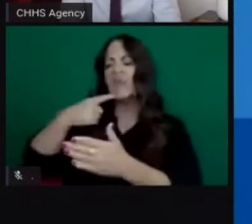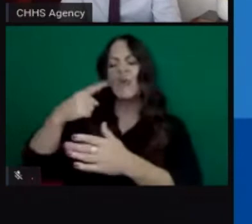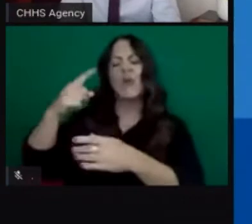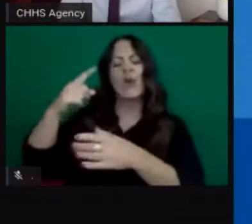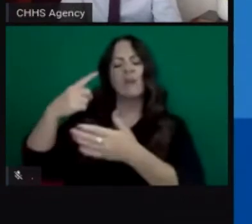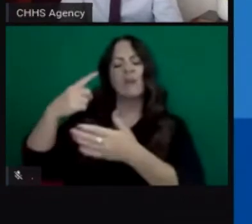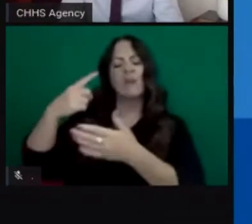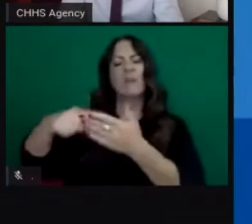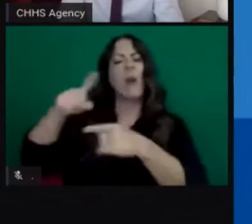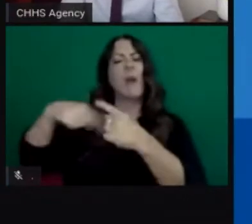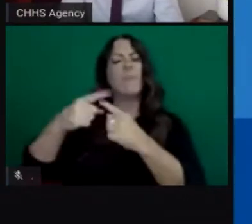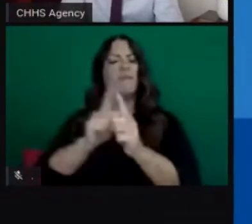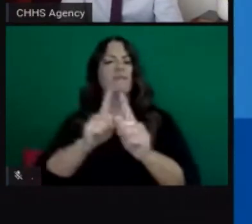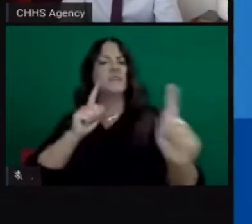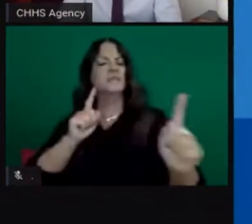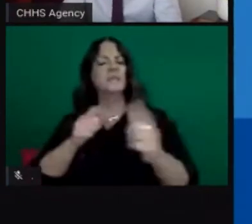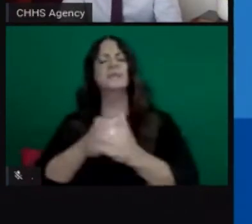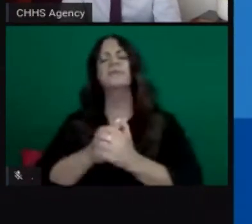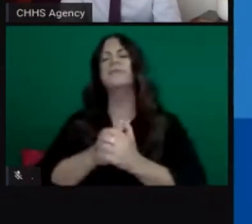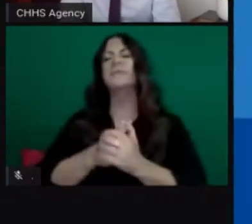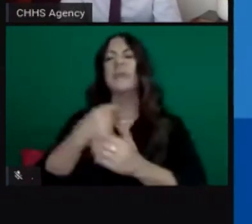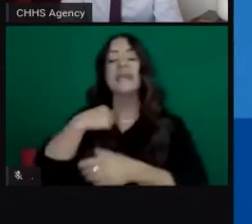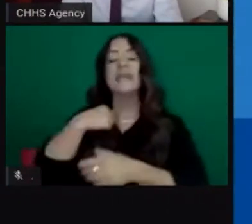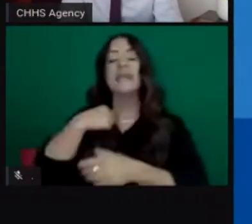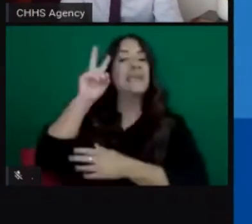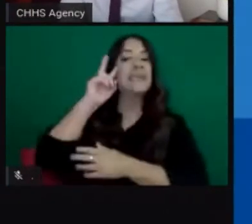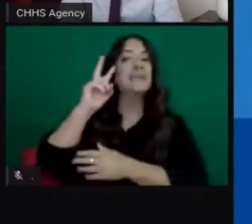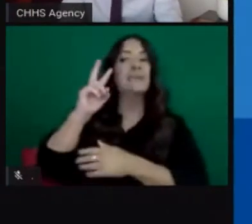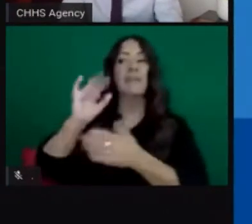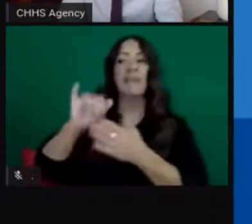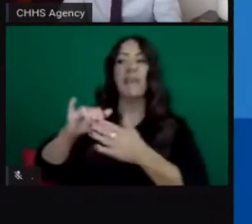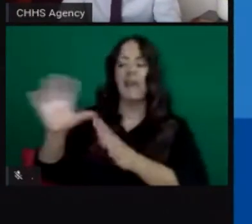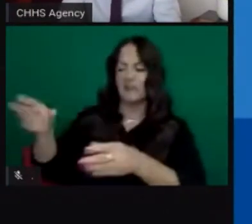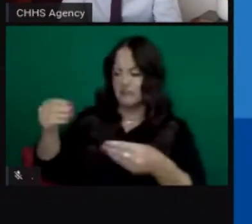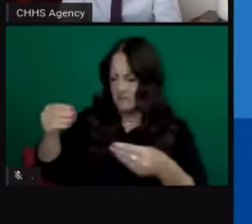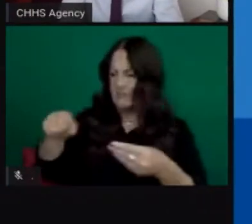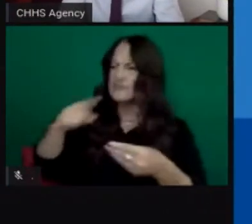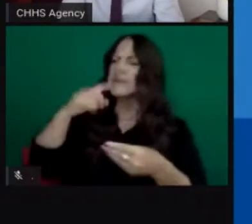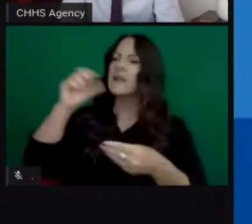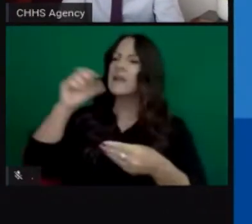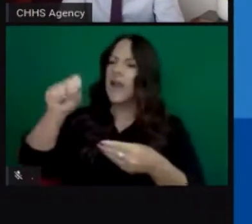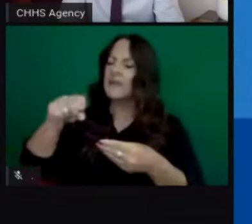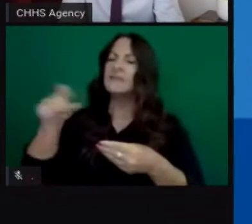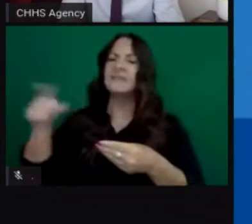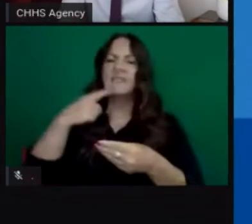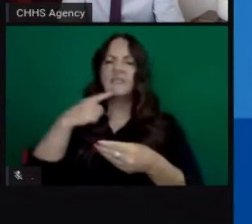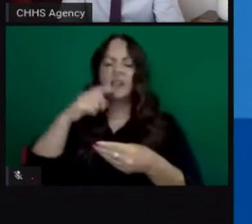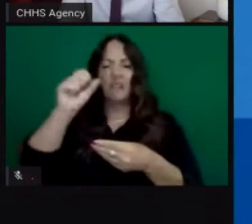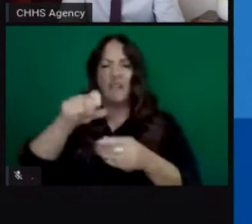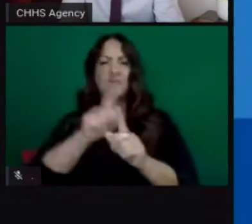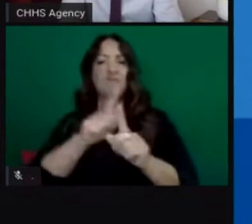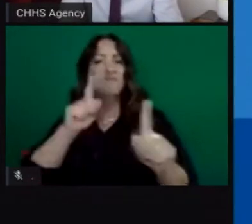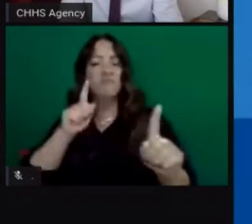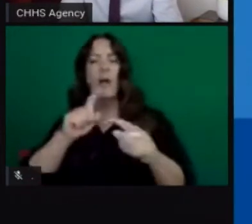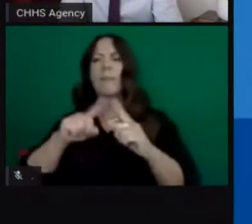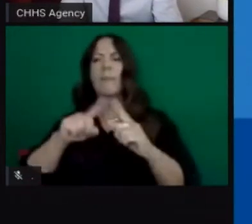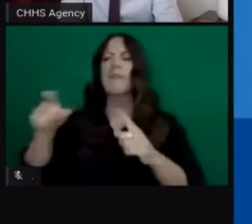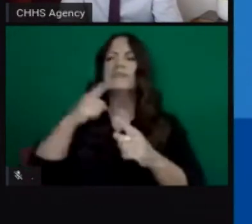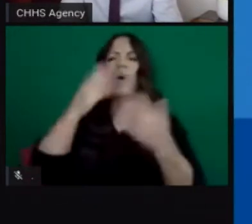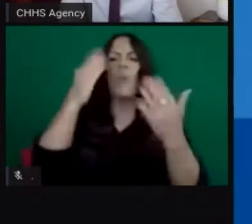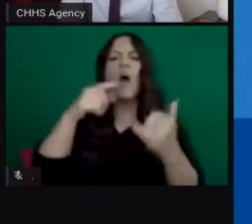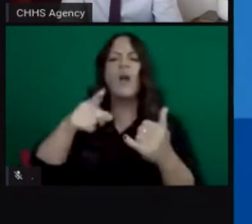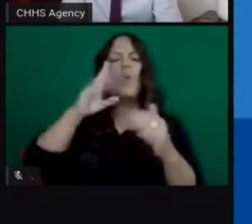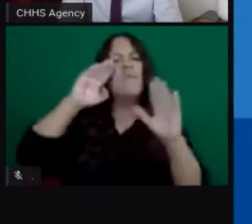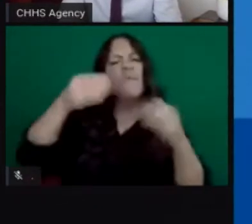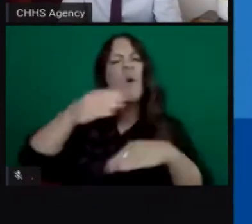physical distancing uh has become the stepchild to masks everybody's we're worried and focusing on making sure we have